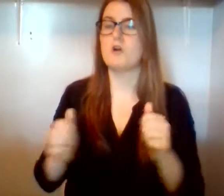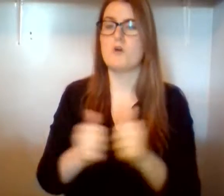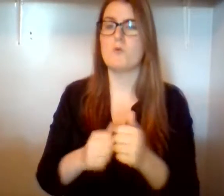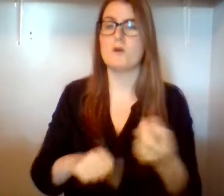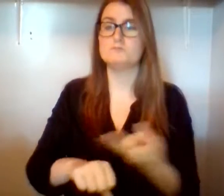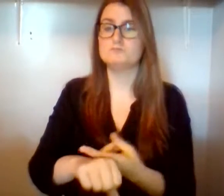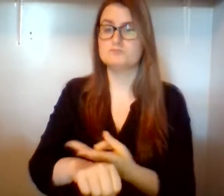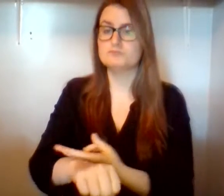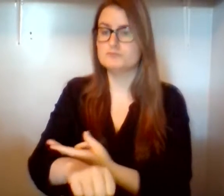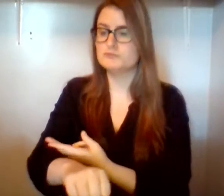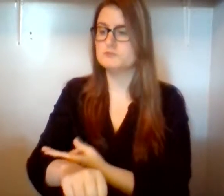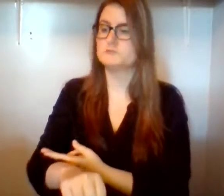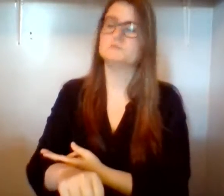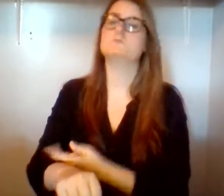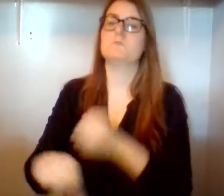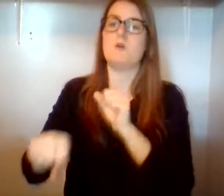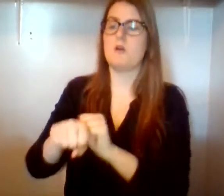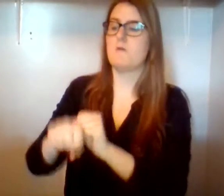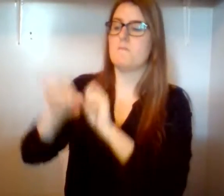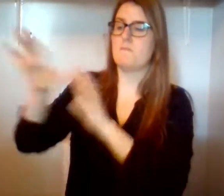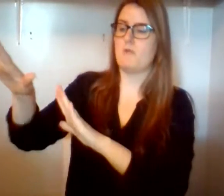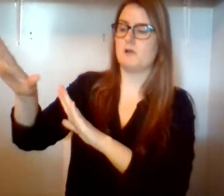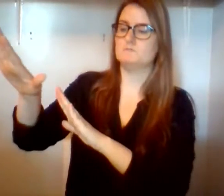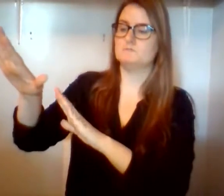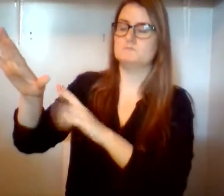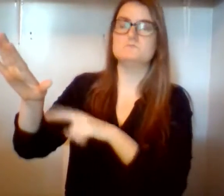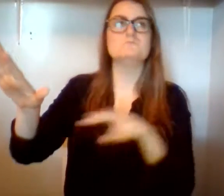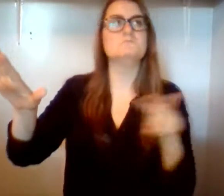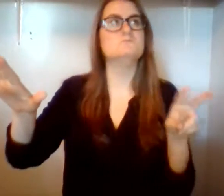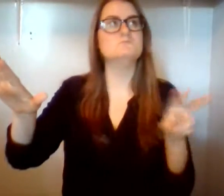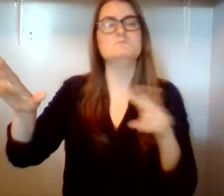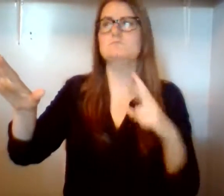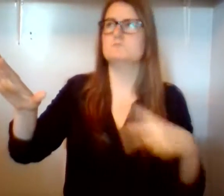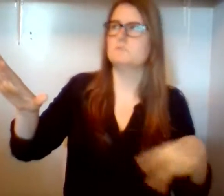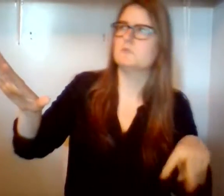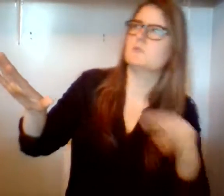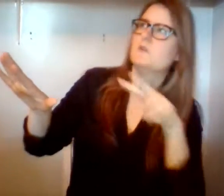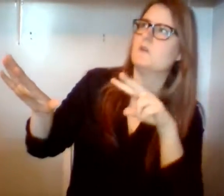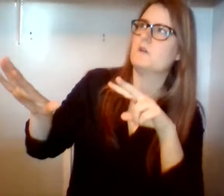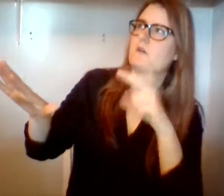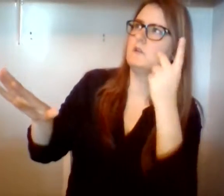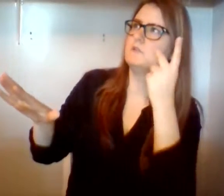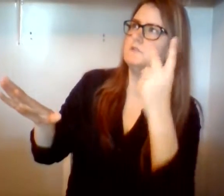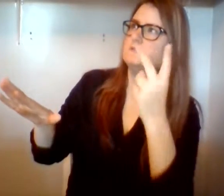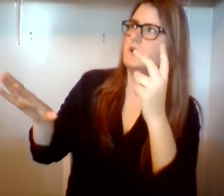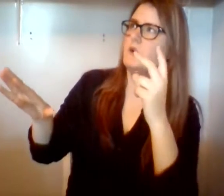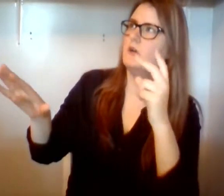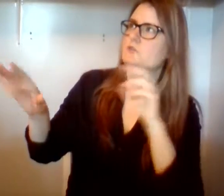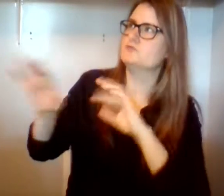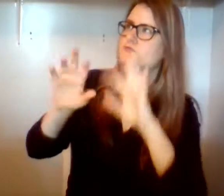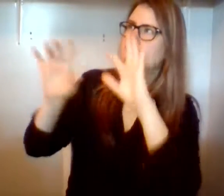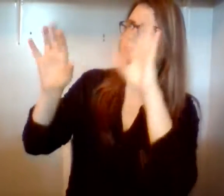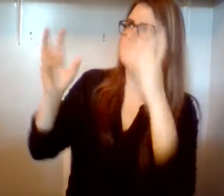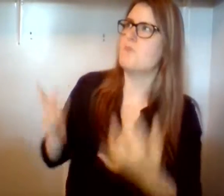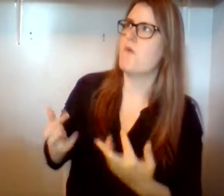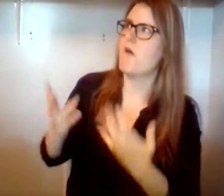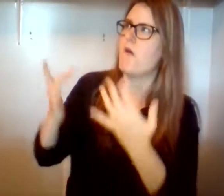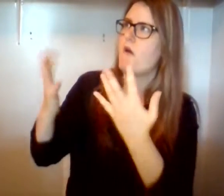saw smoke in the distance. Smoke meant fire. Perhaps there was another shepherd working on the mountain today. Moses